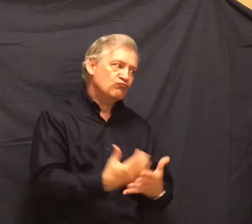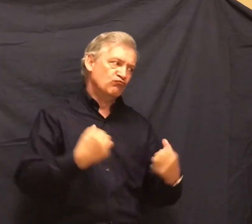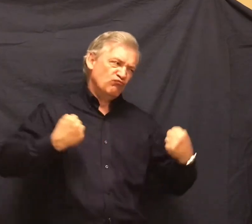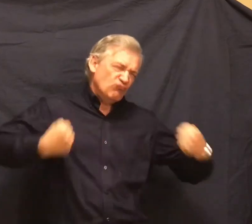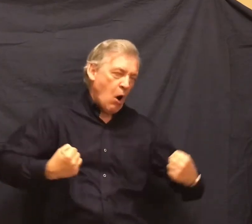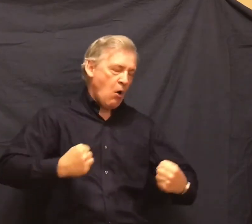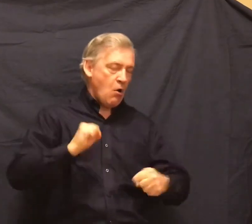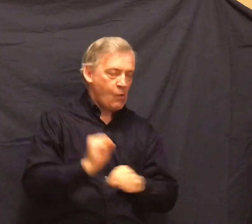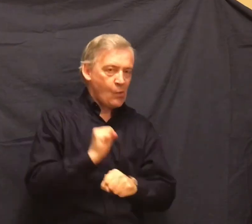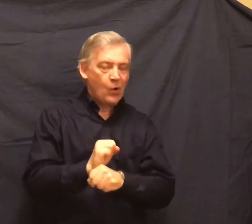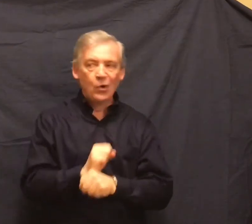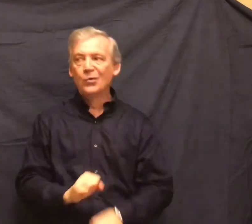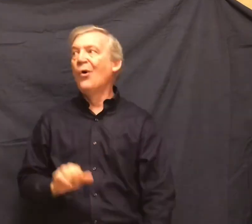Sure, George. Sure, I got it.